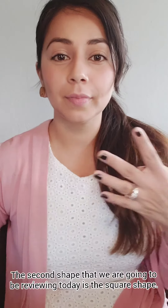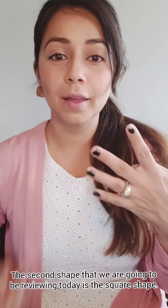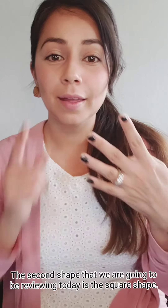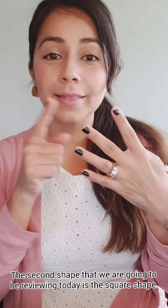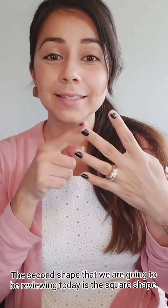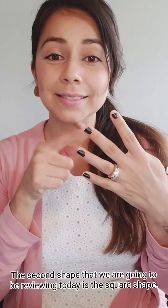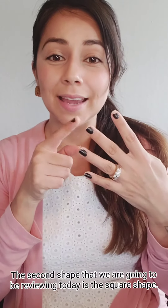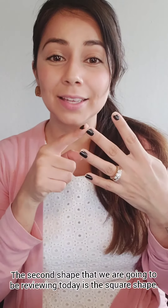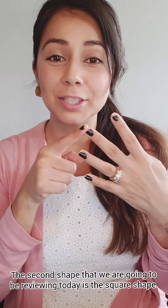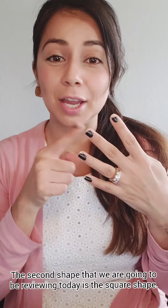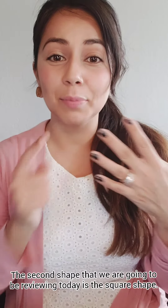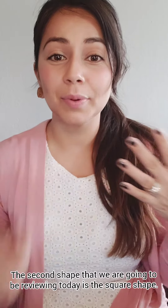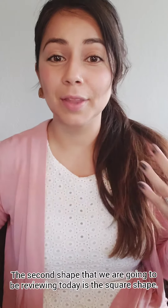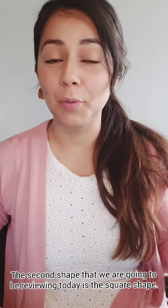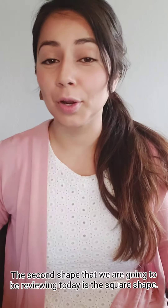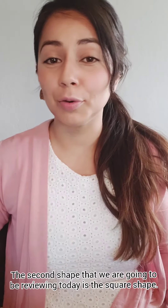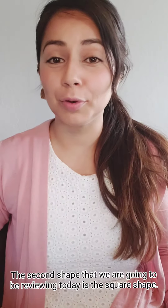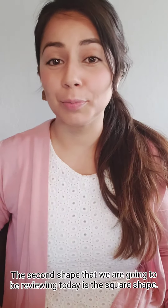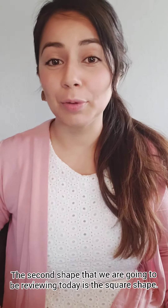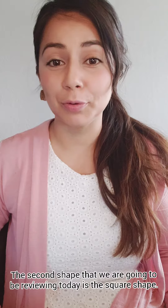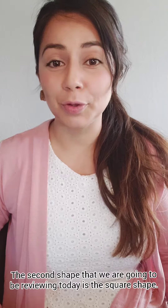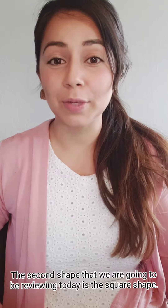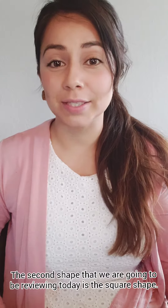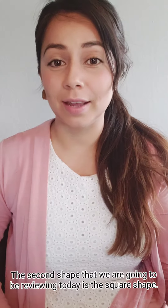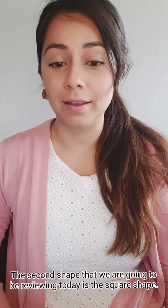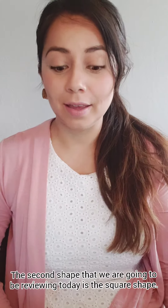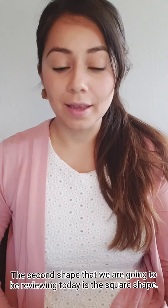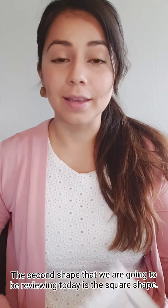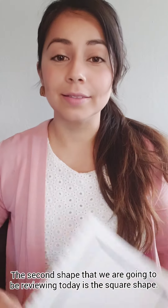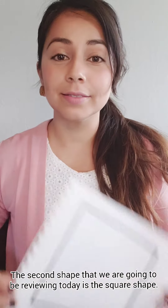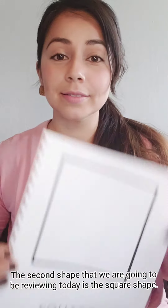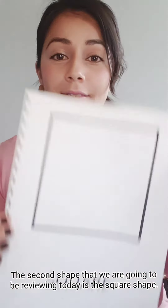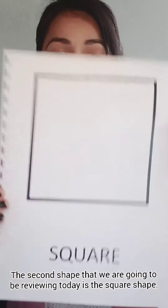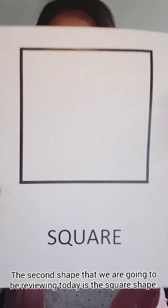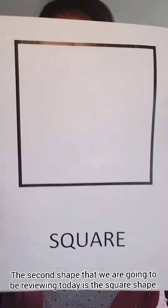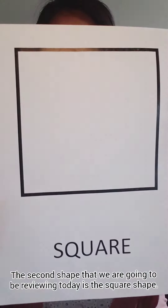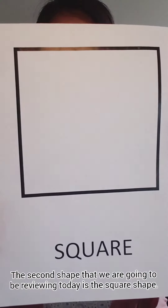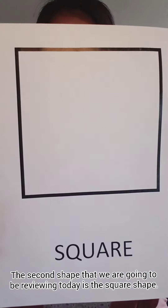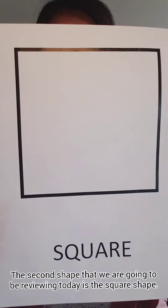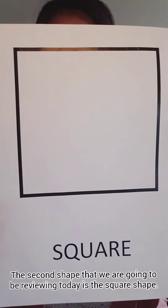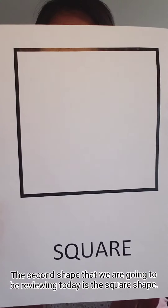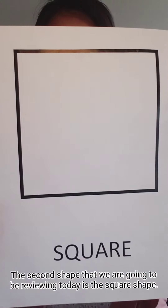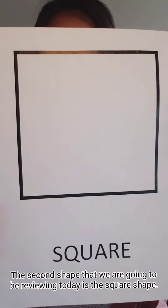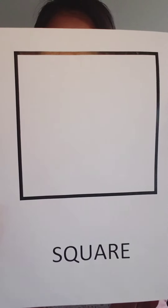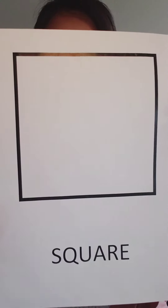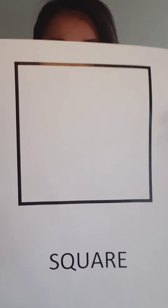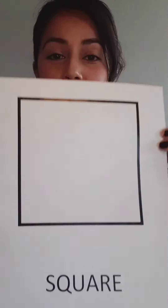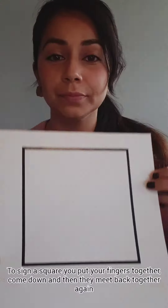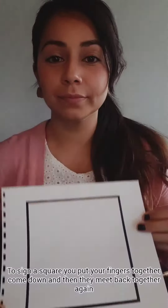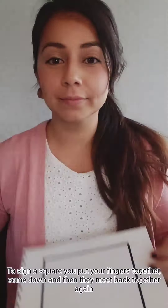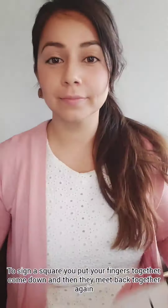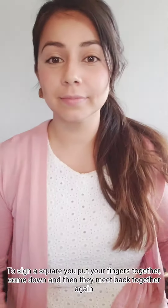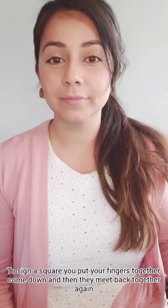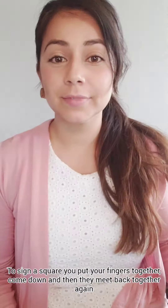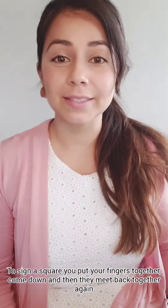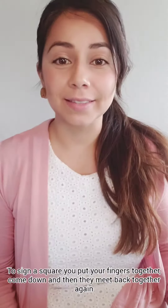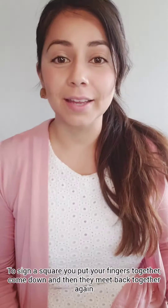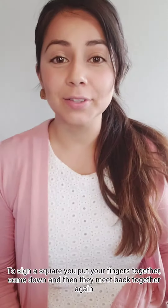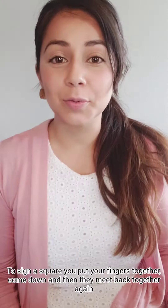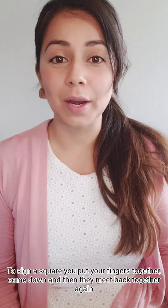The second shape that we're going to be reviewing today is the square shape. To sign a square,